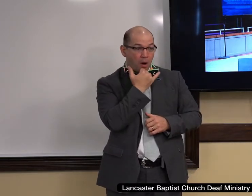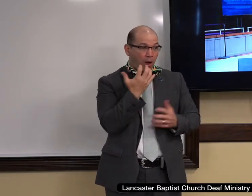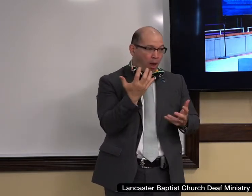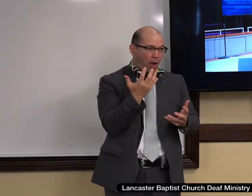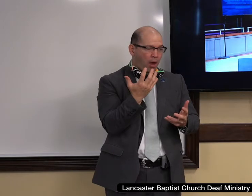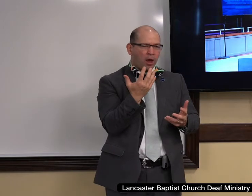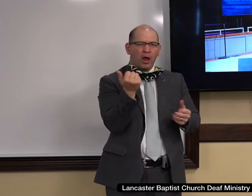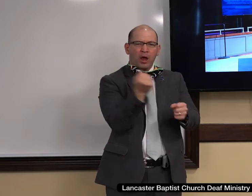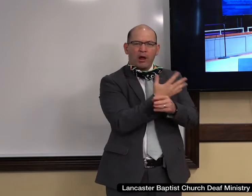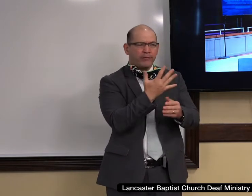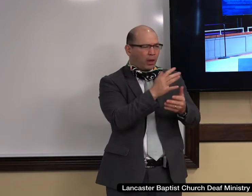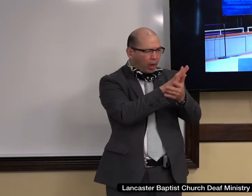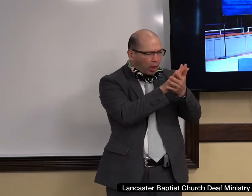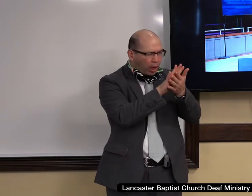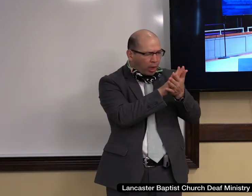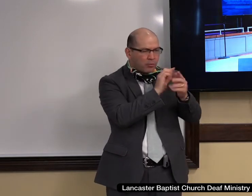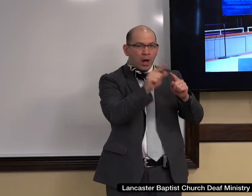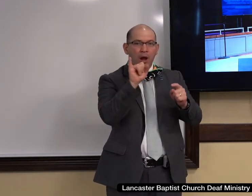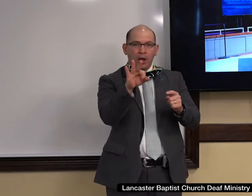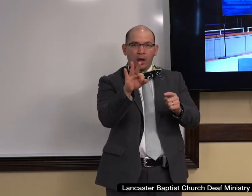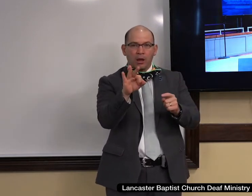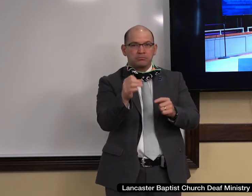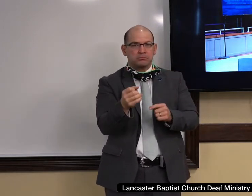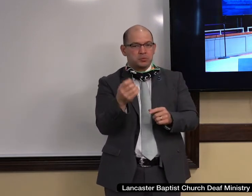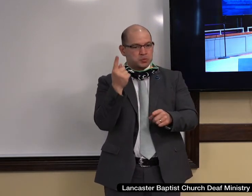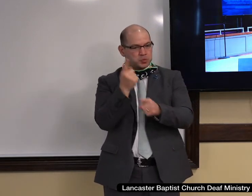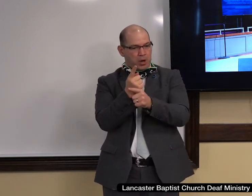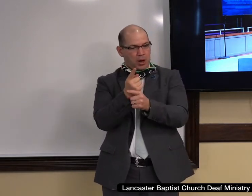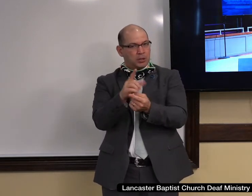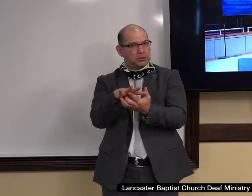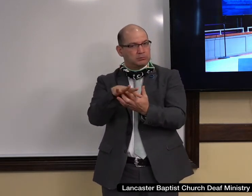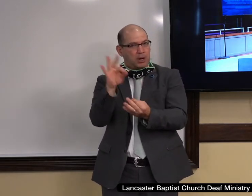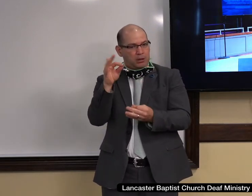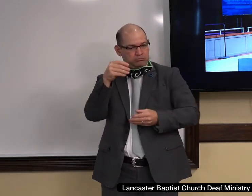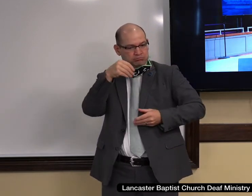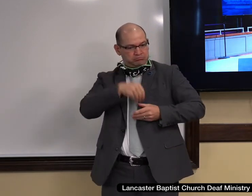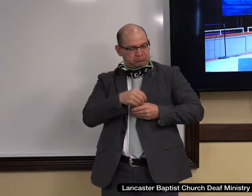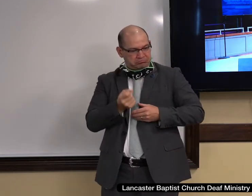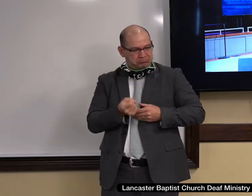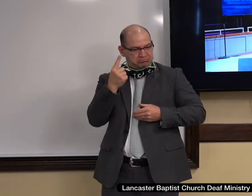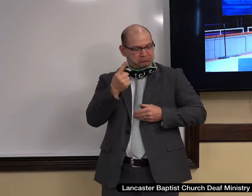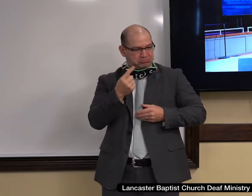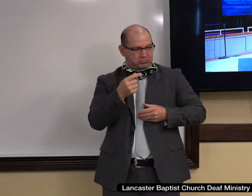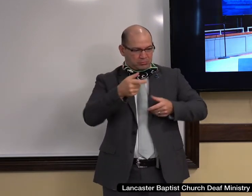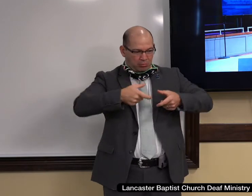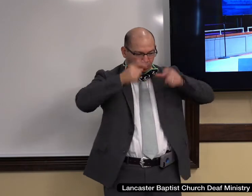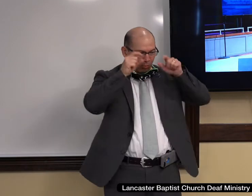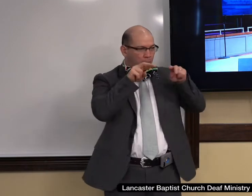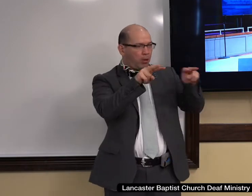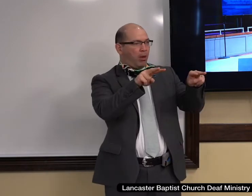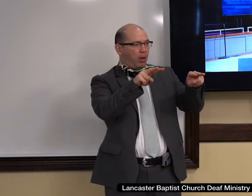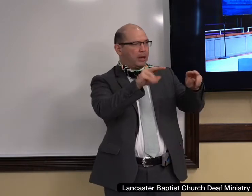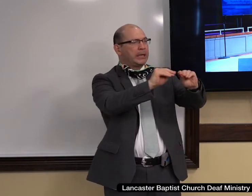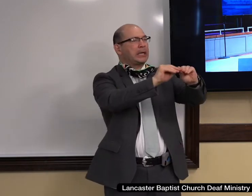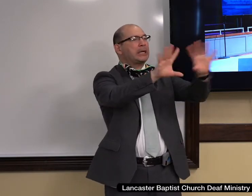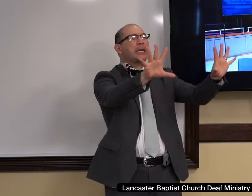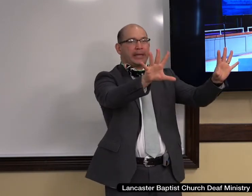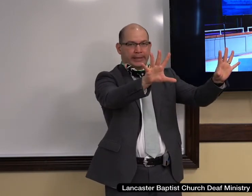weeks is put on the lens of God's word and look at the world and see it the way